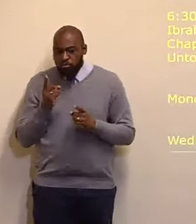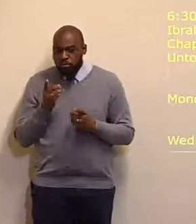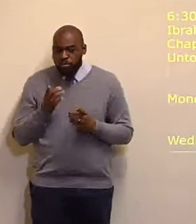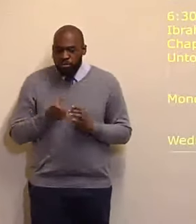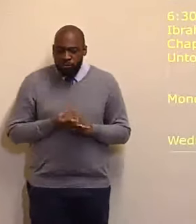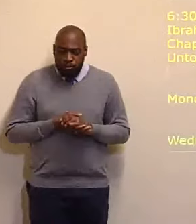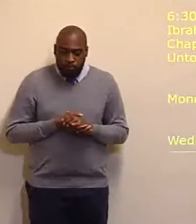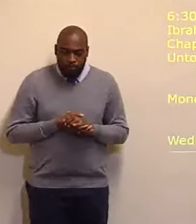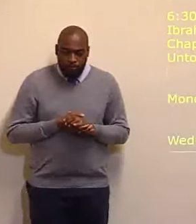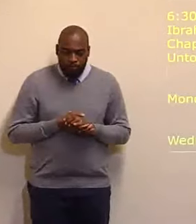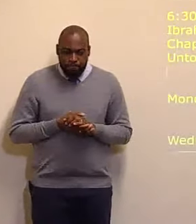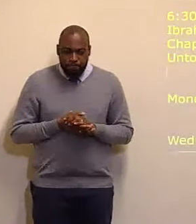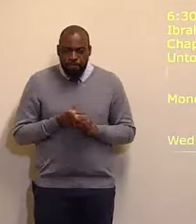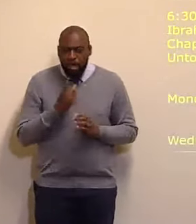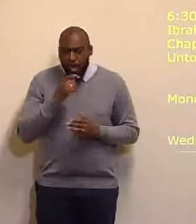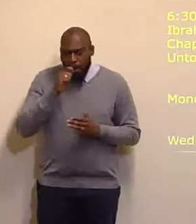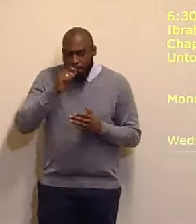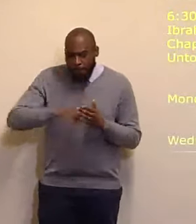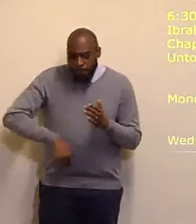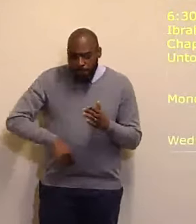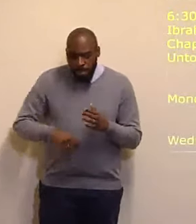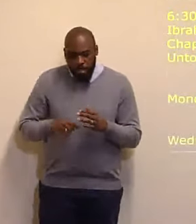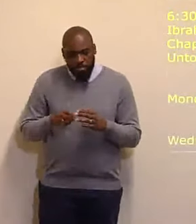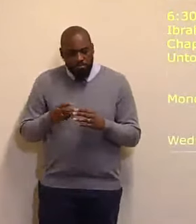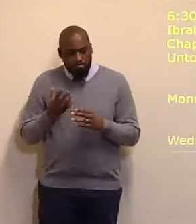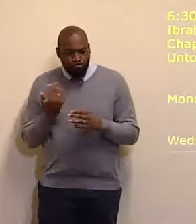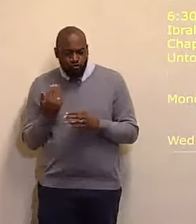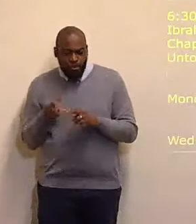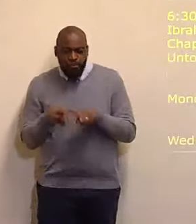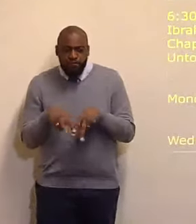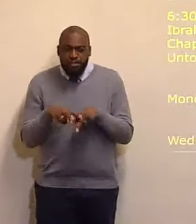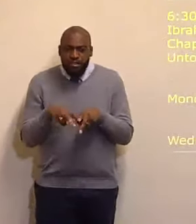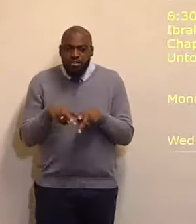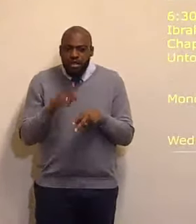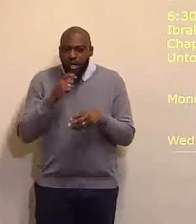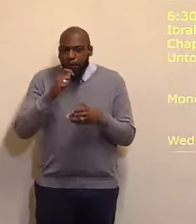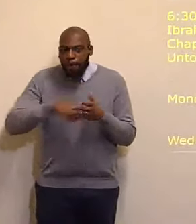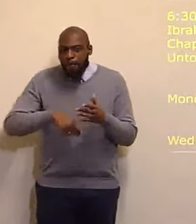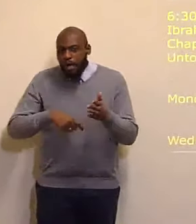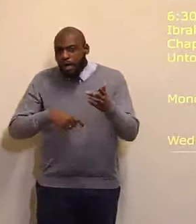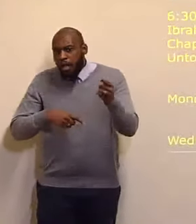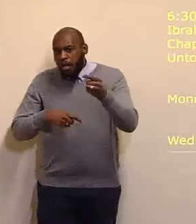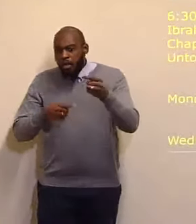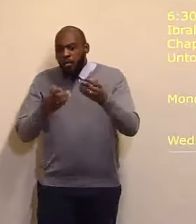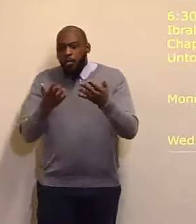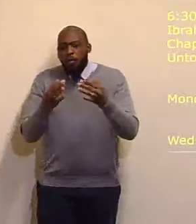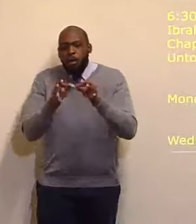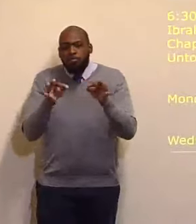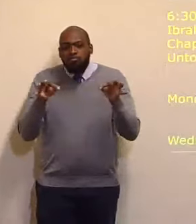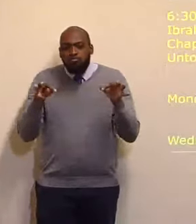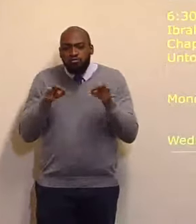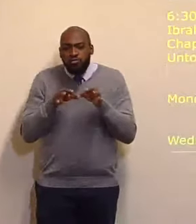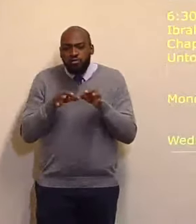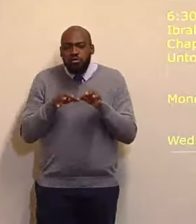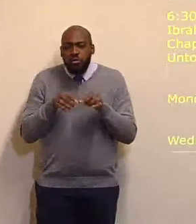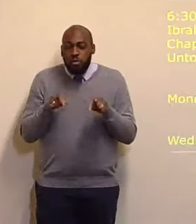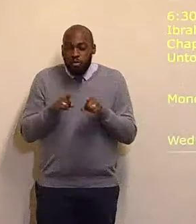Audio and video recordings Of recent ministry Are available in the entrance festival And today's ministry Will be